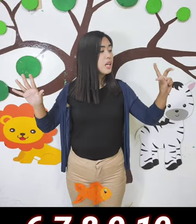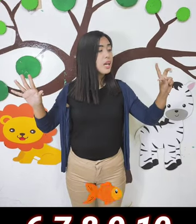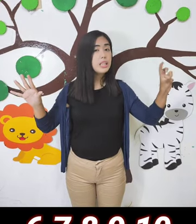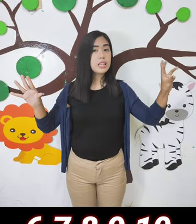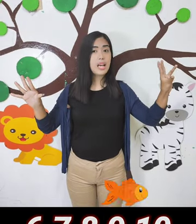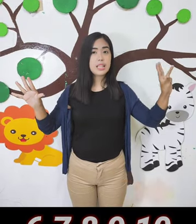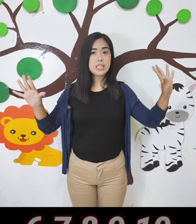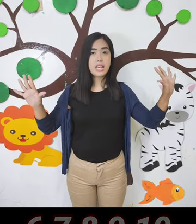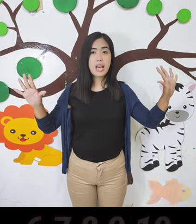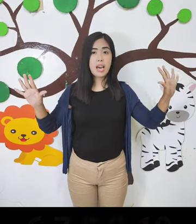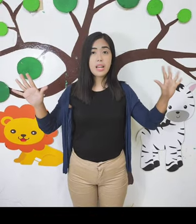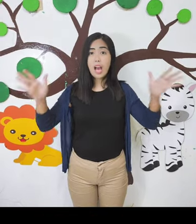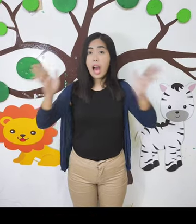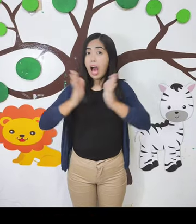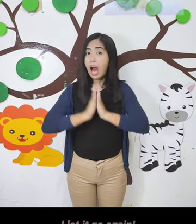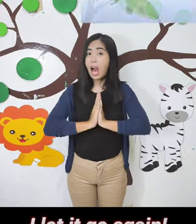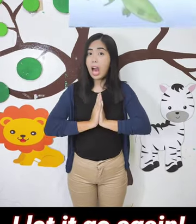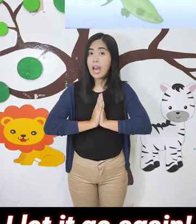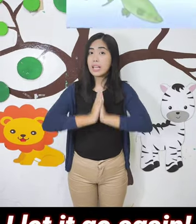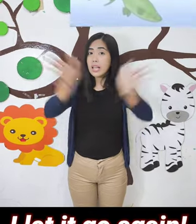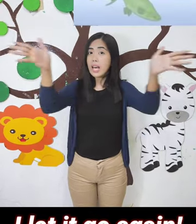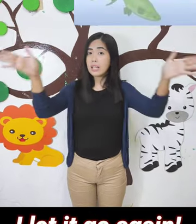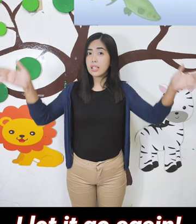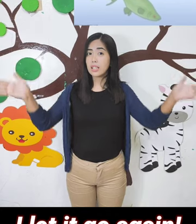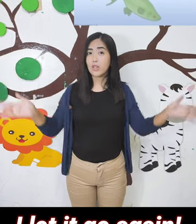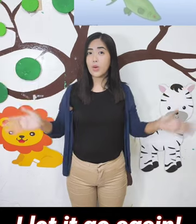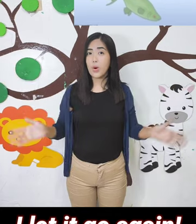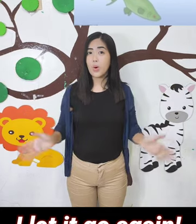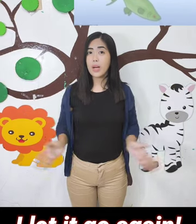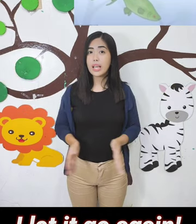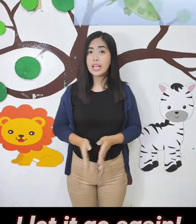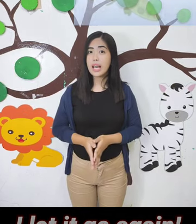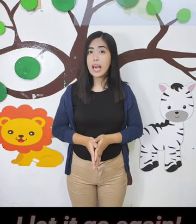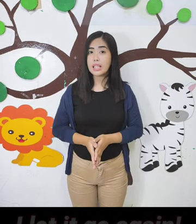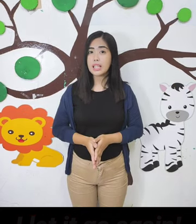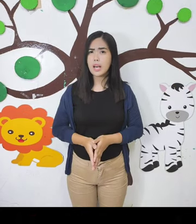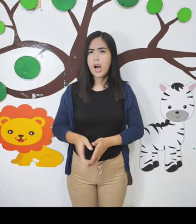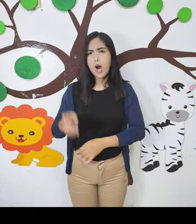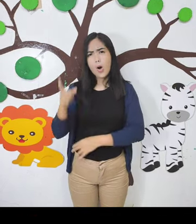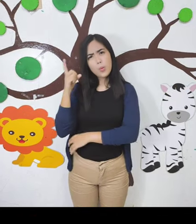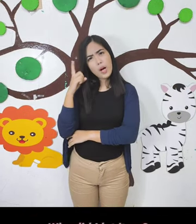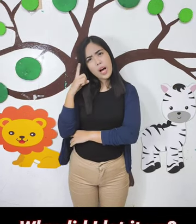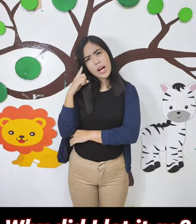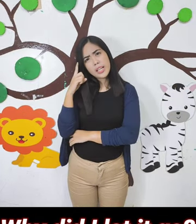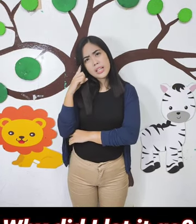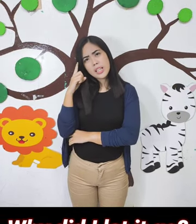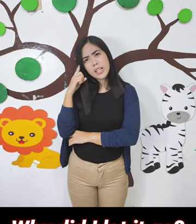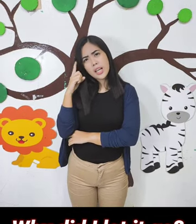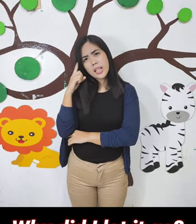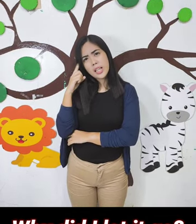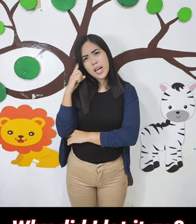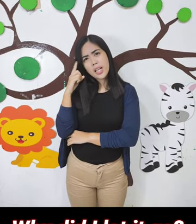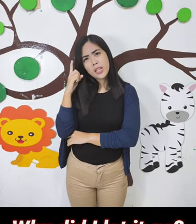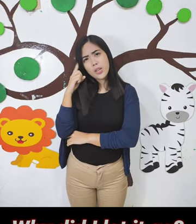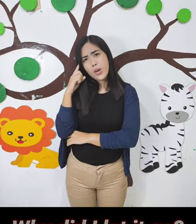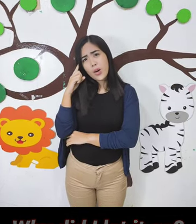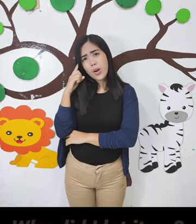8, 9, 10, I let it go again. Why did I let it go?